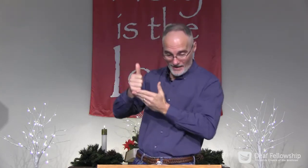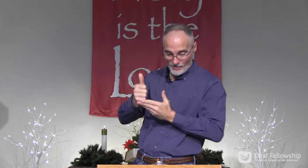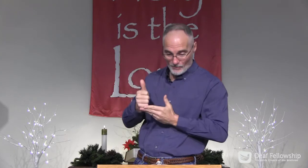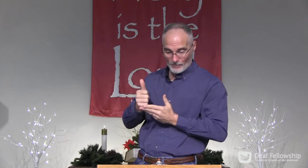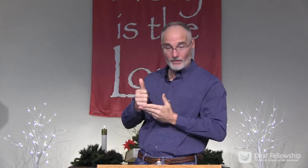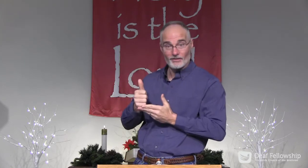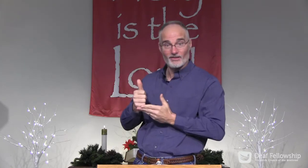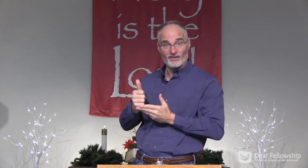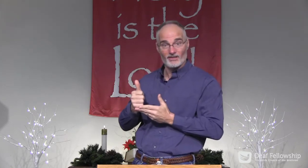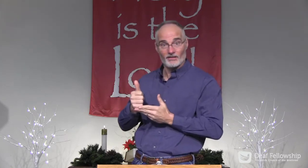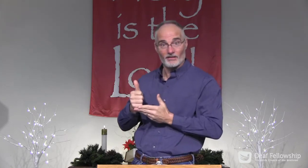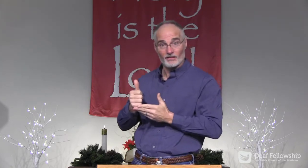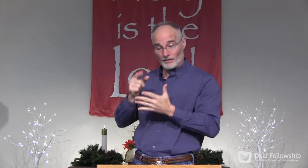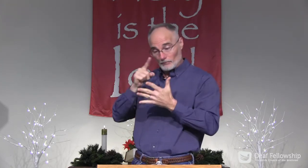with His Spirit's help.